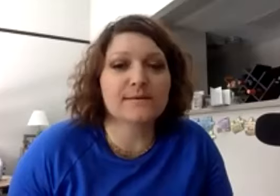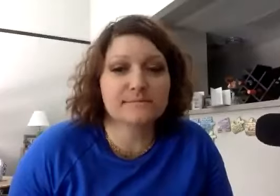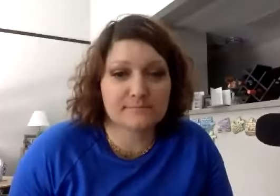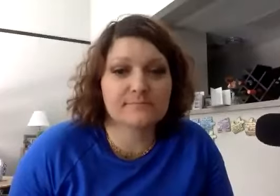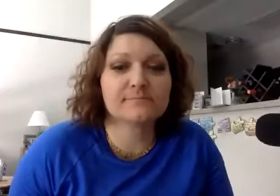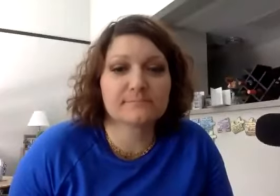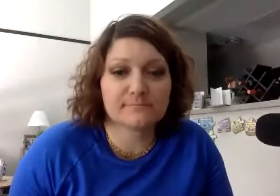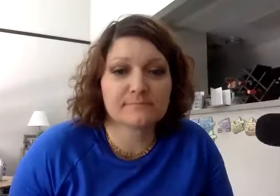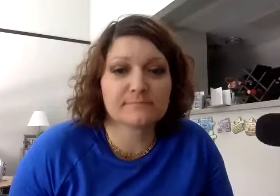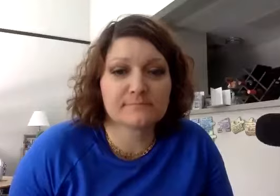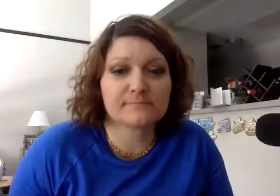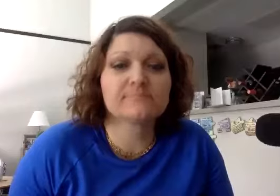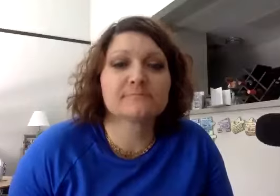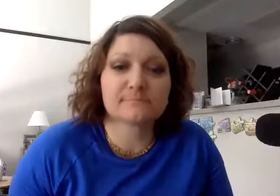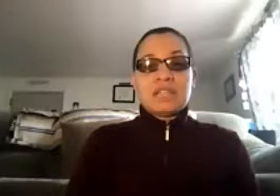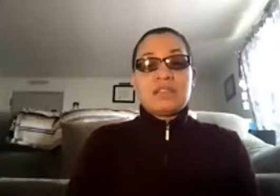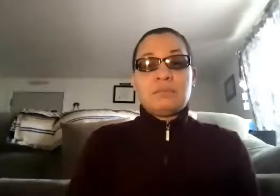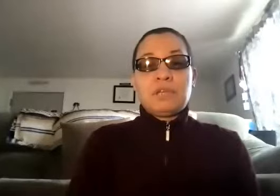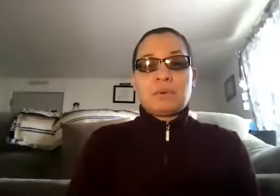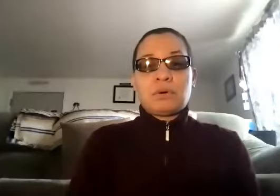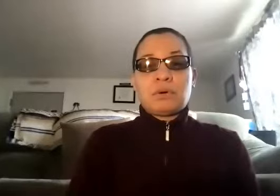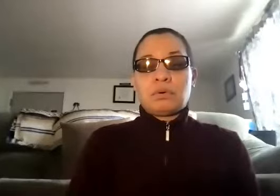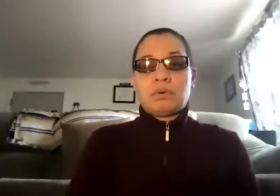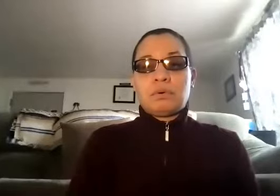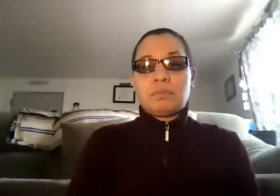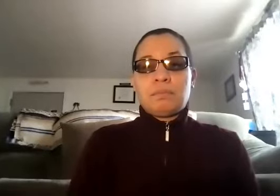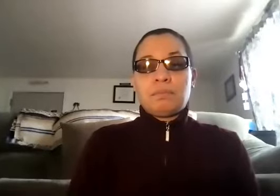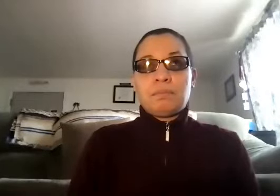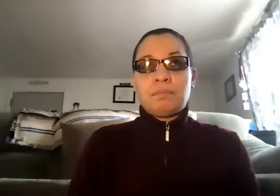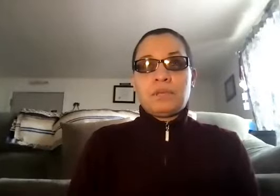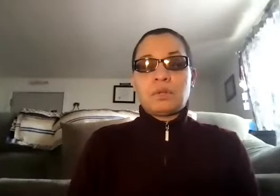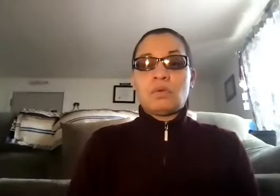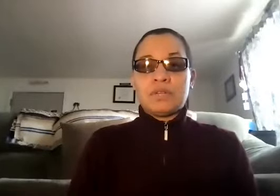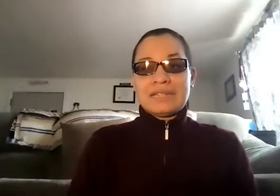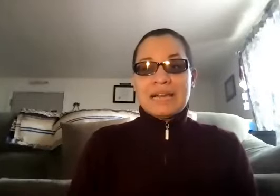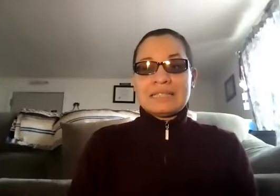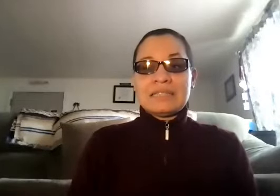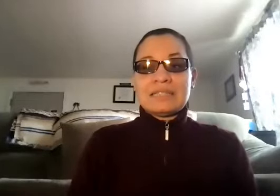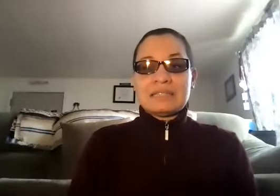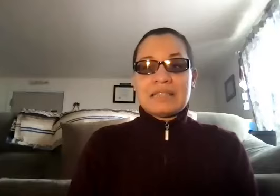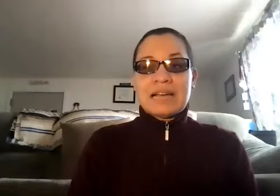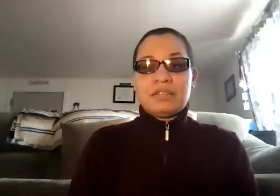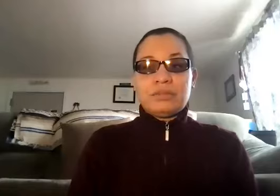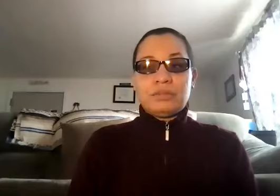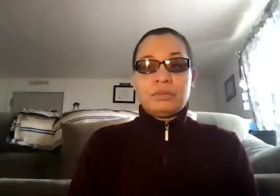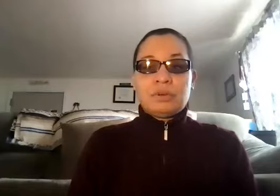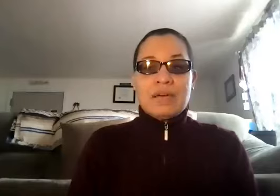installed. So, one of the things people don't realize is that you do have